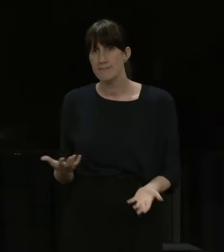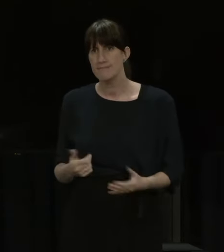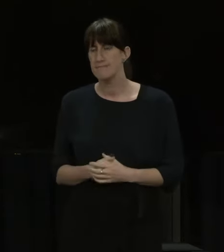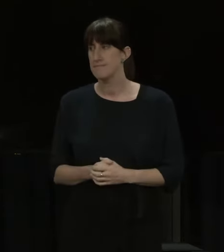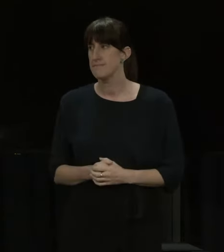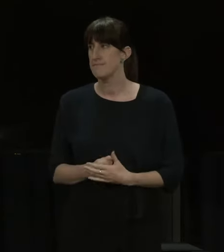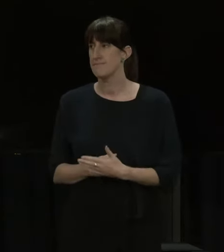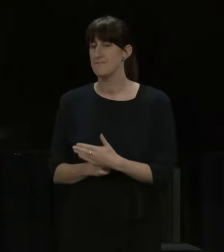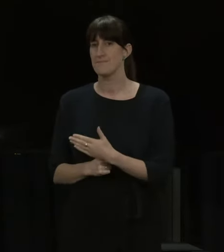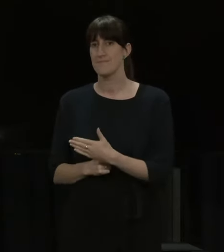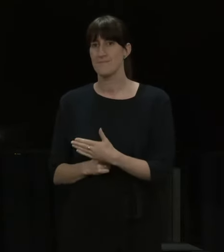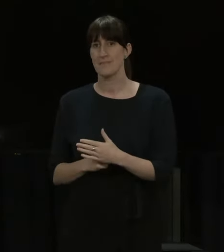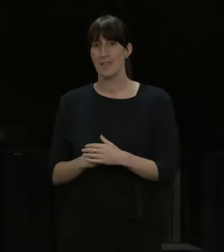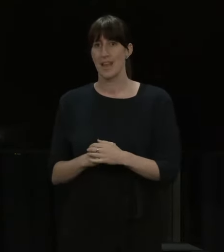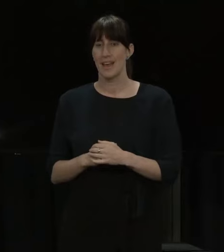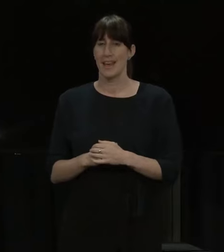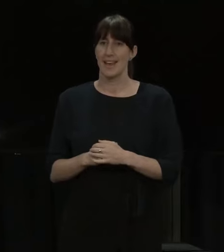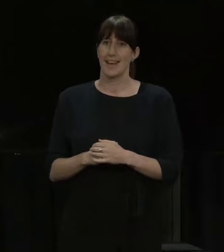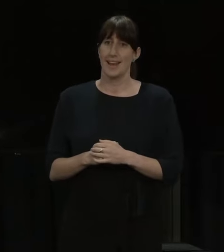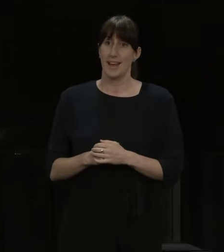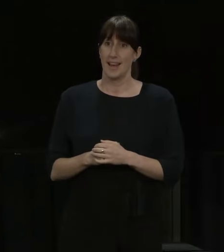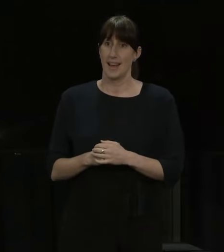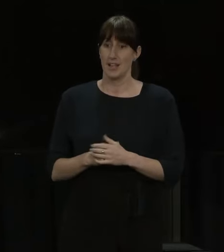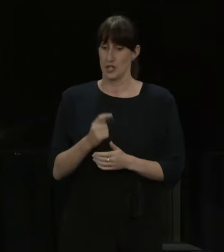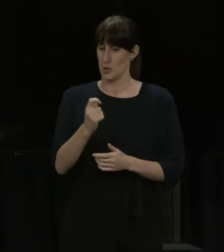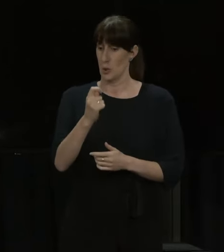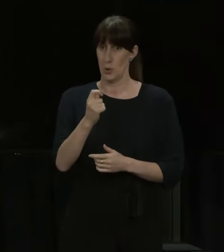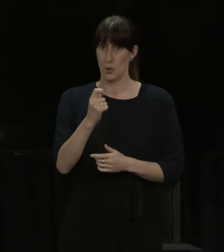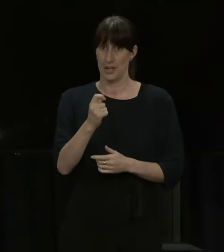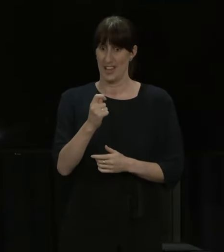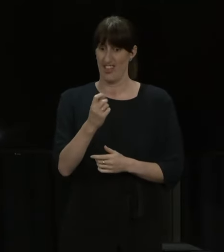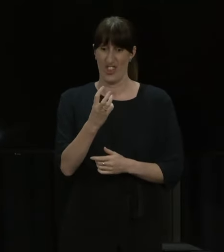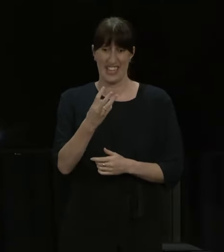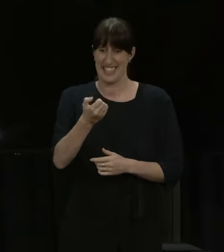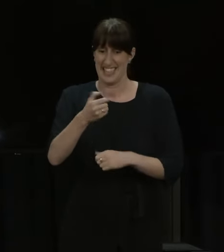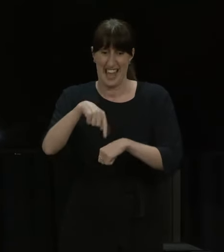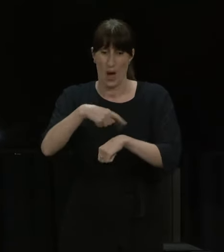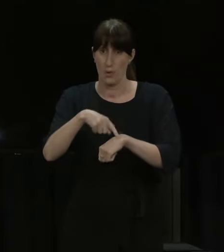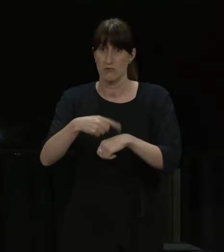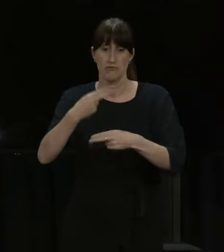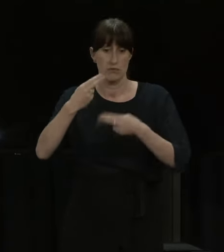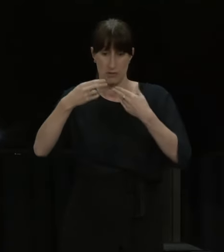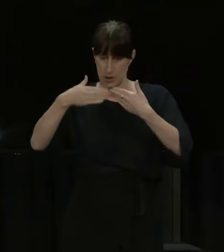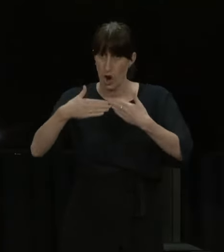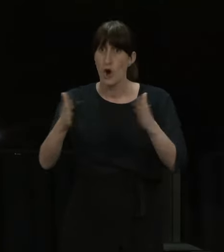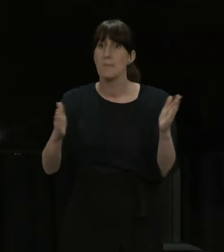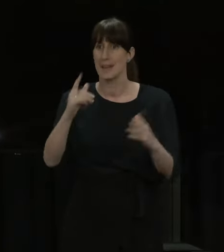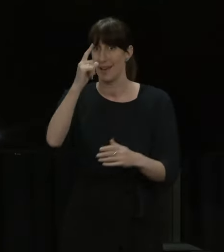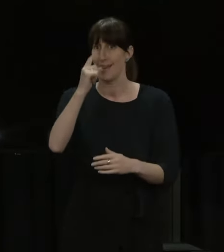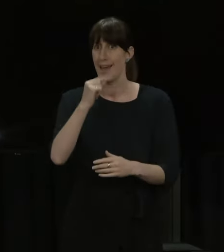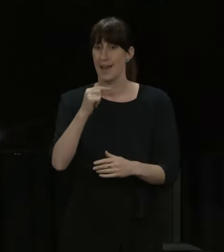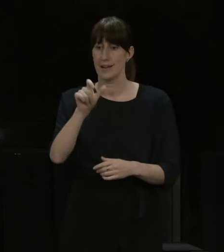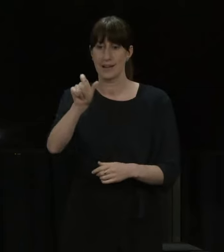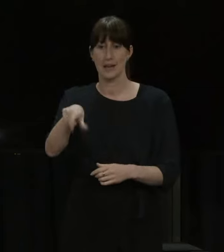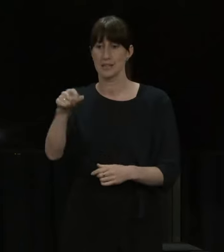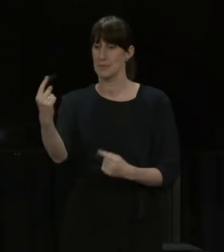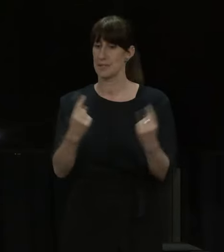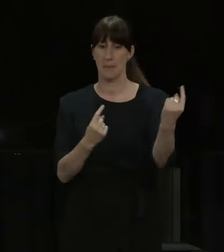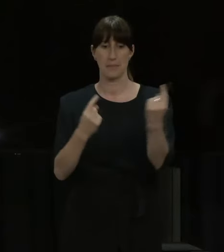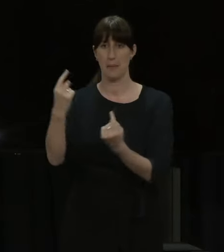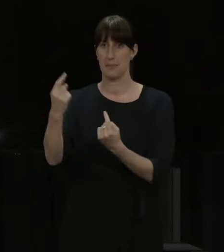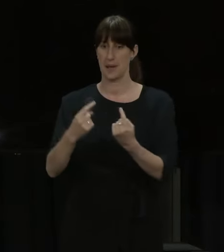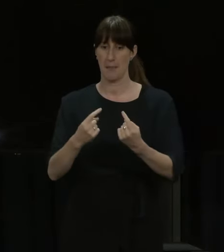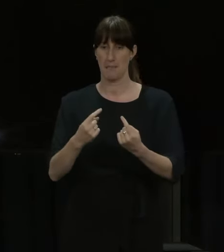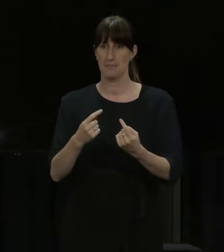Look, restaurants, as of in another sort of 36 hours or so, will be able to reopen and they'll be able to have customers in there. They'll have to be checking